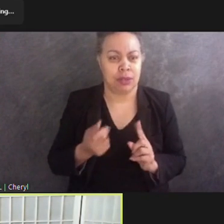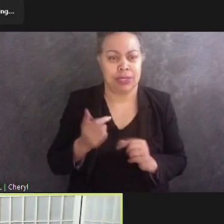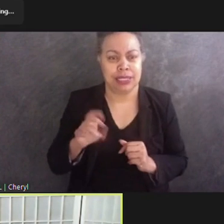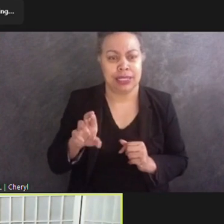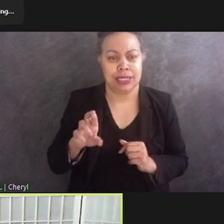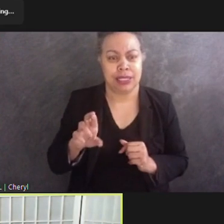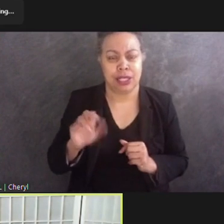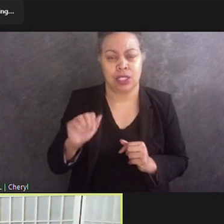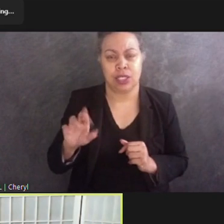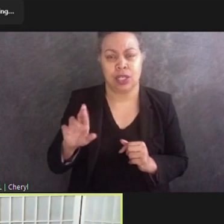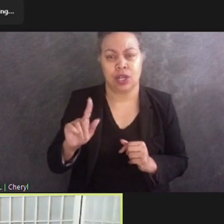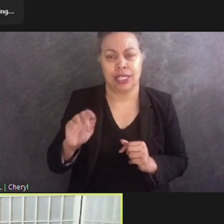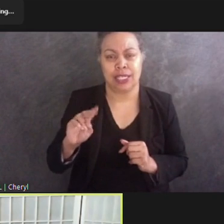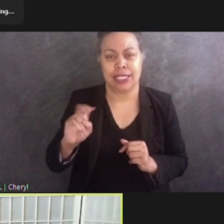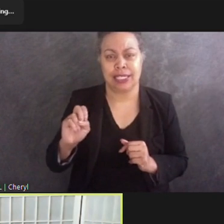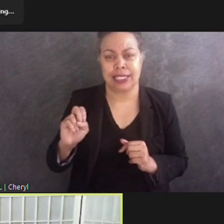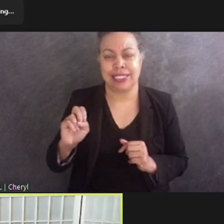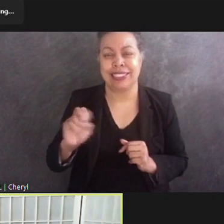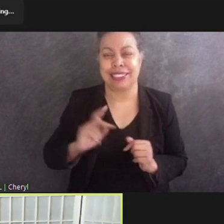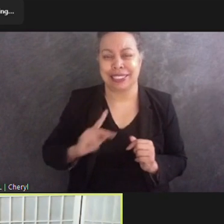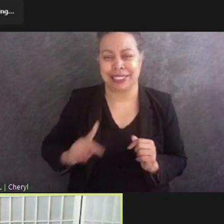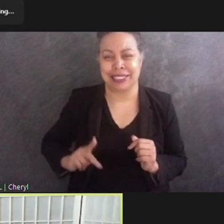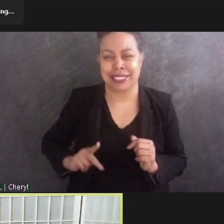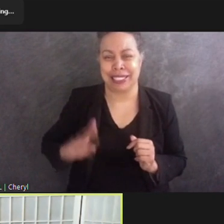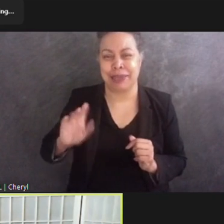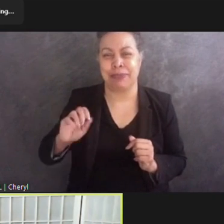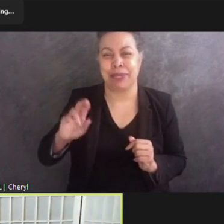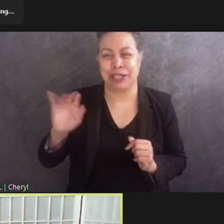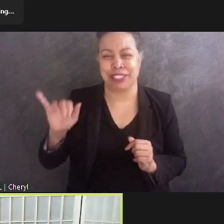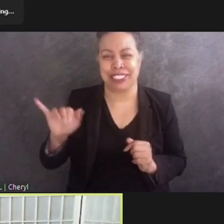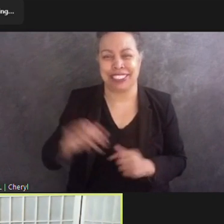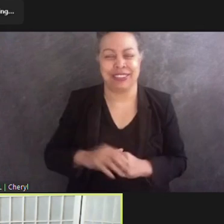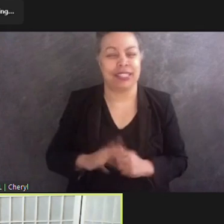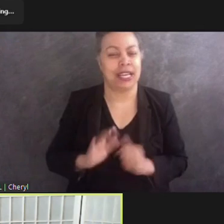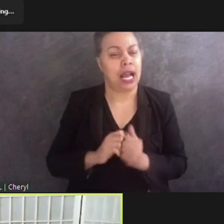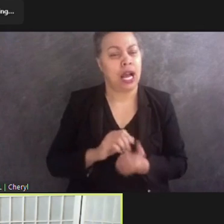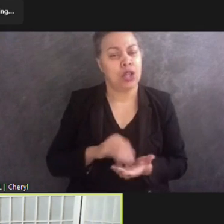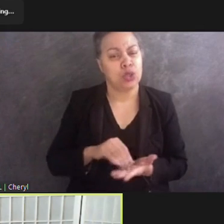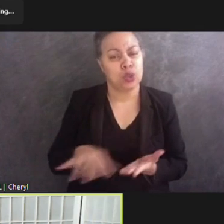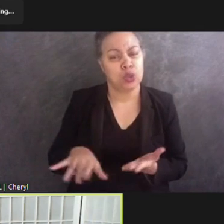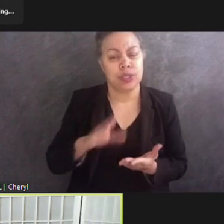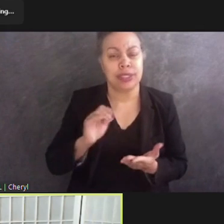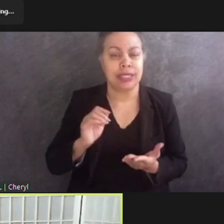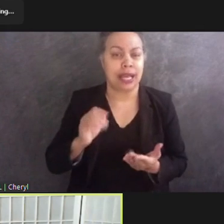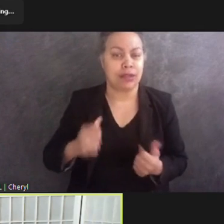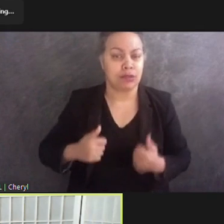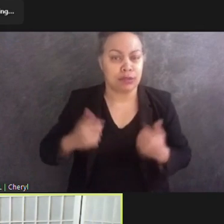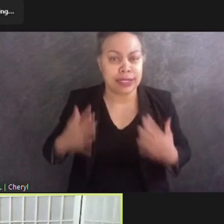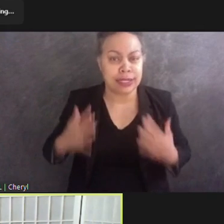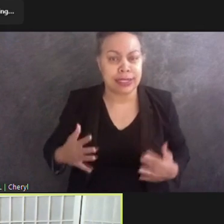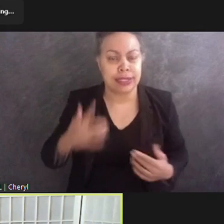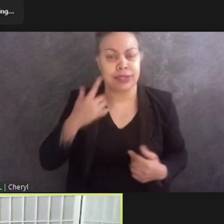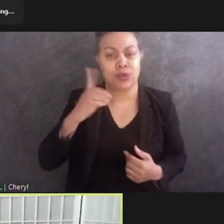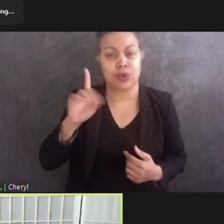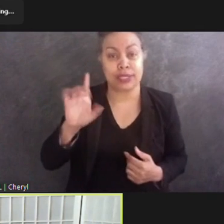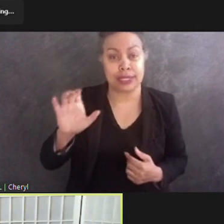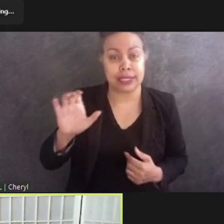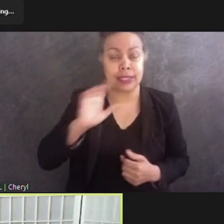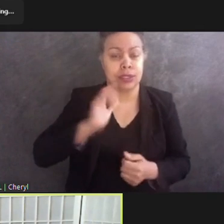Kingberry. How can students and residents of the District of Columbia support improving accessibility